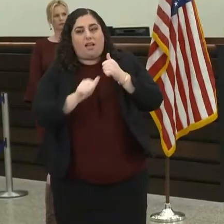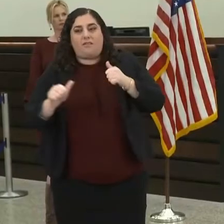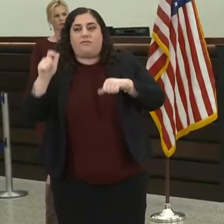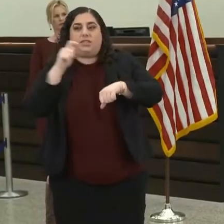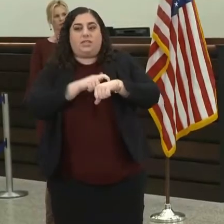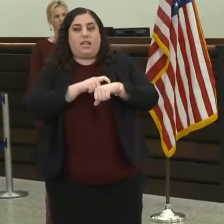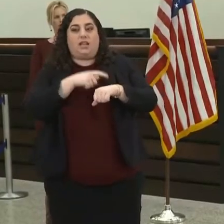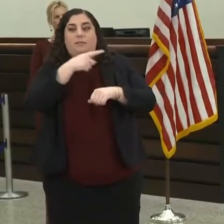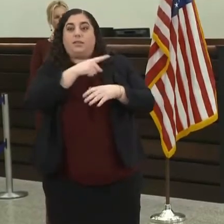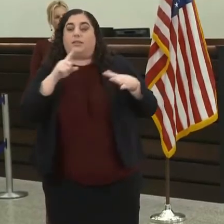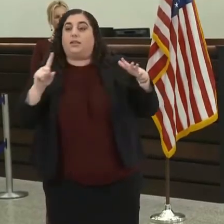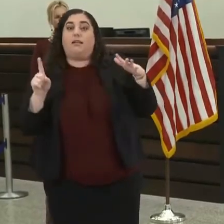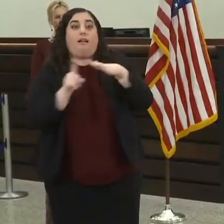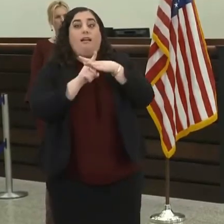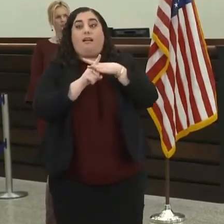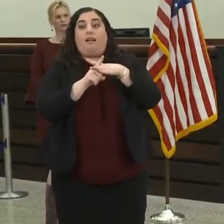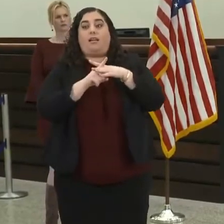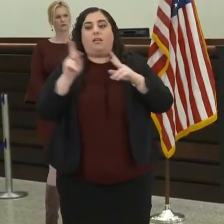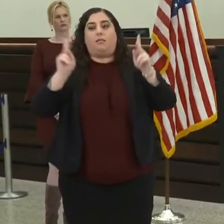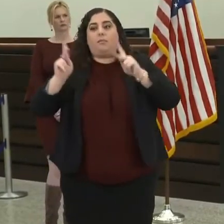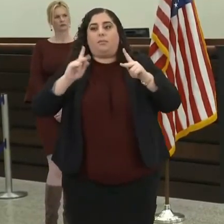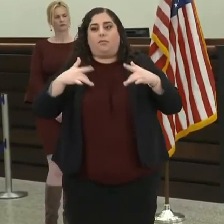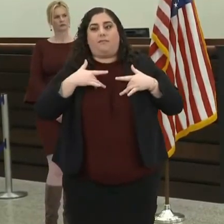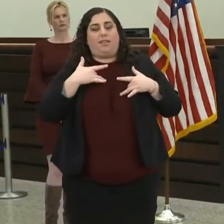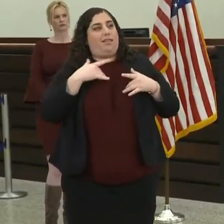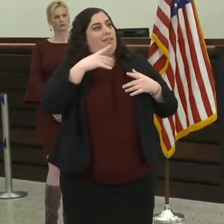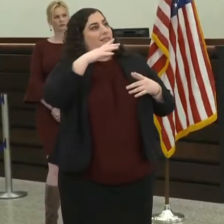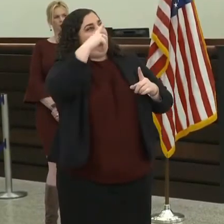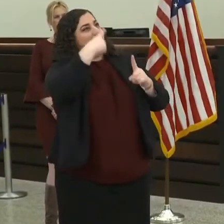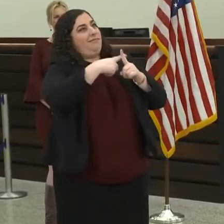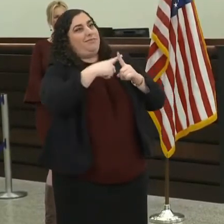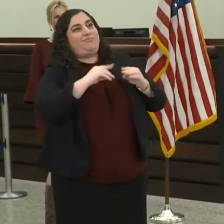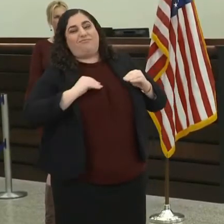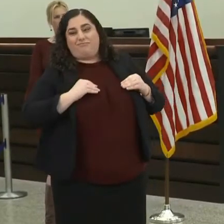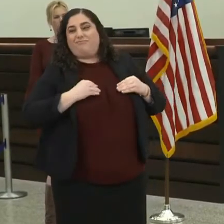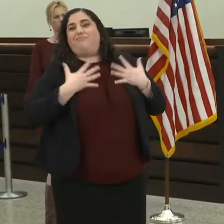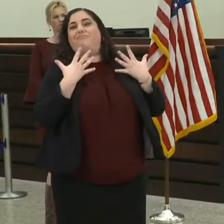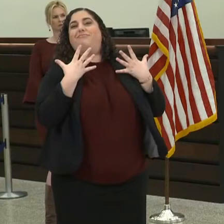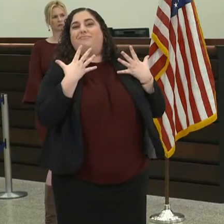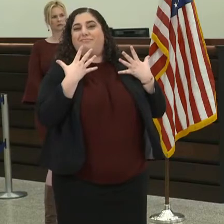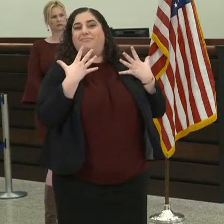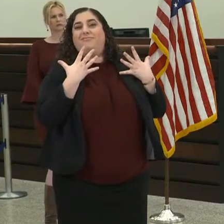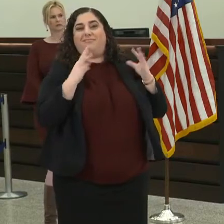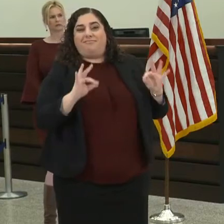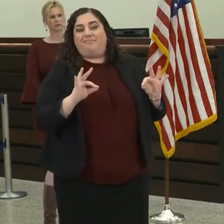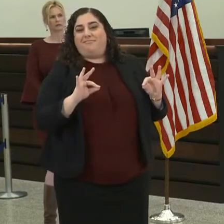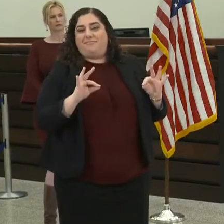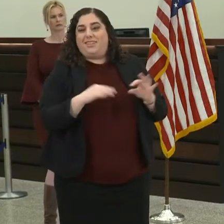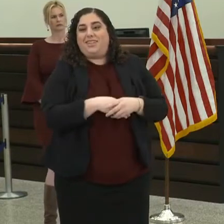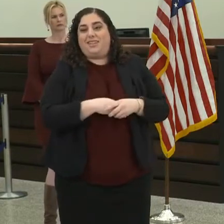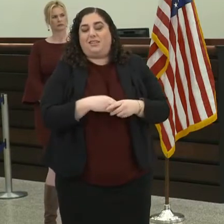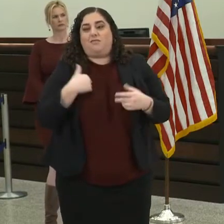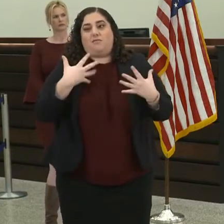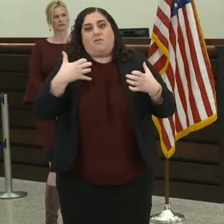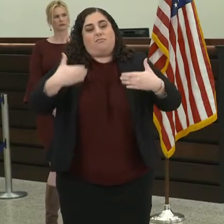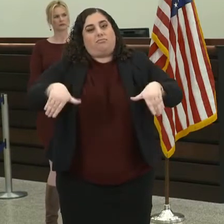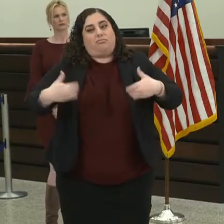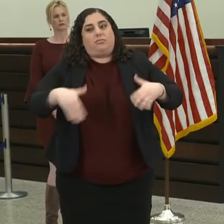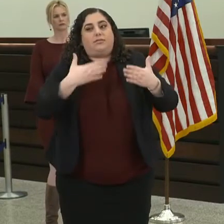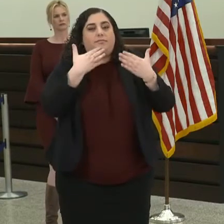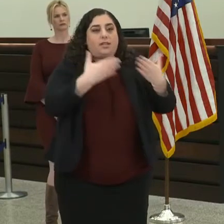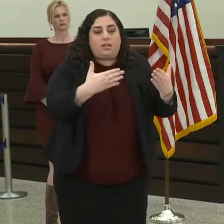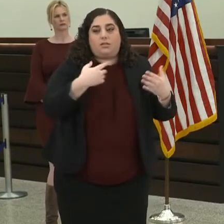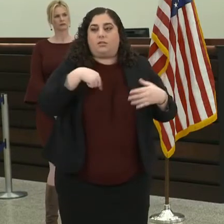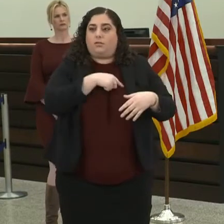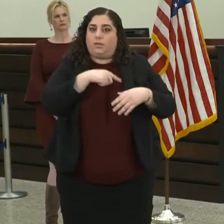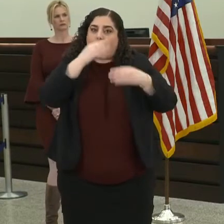invokes a spirit of optimism into the community and to our company. So we're thankful for the opportunity for us to share a little bit more